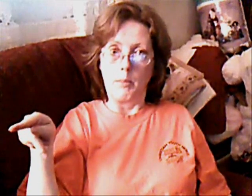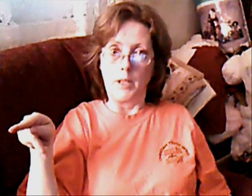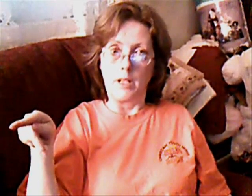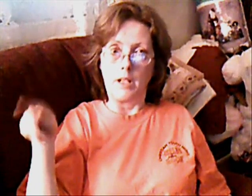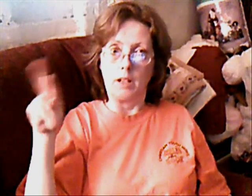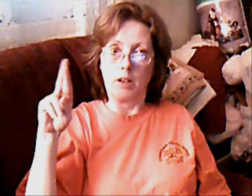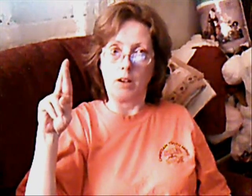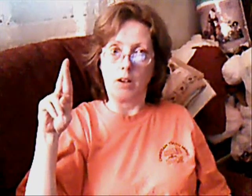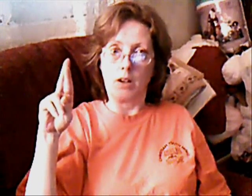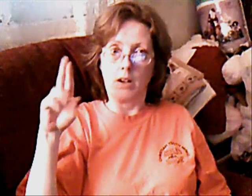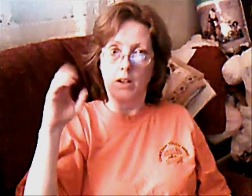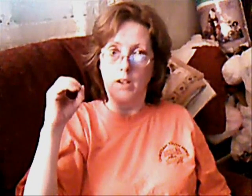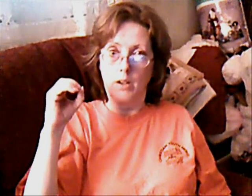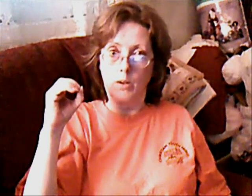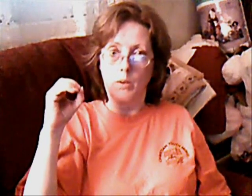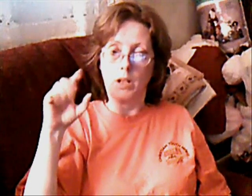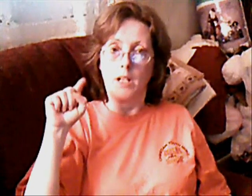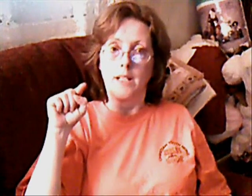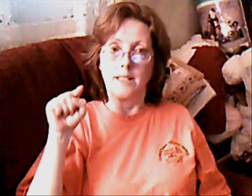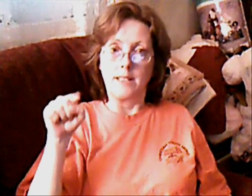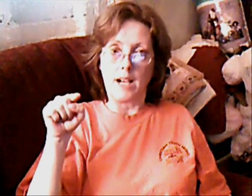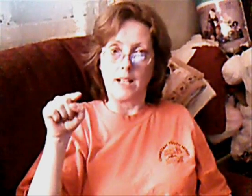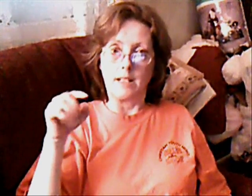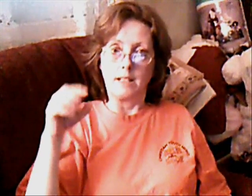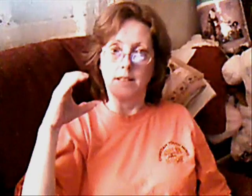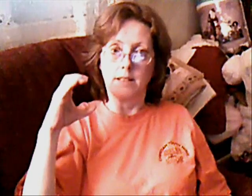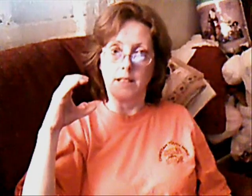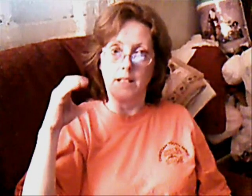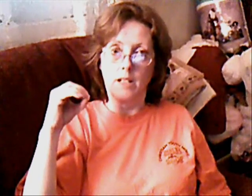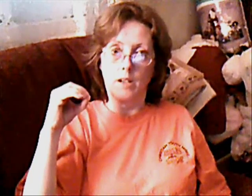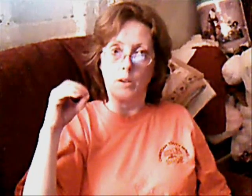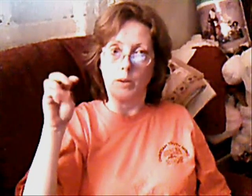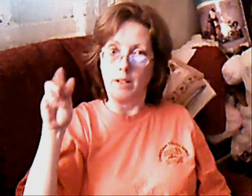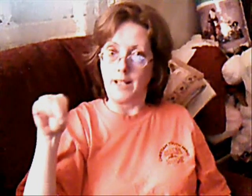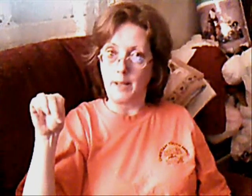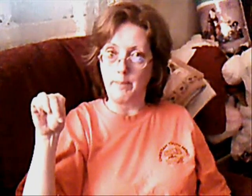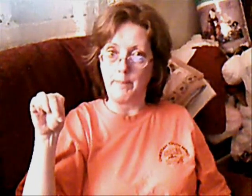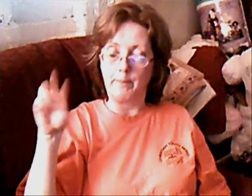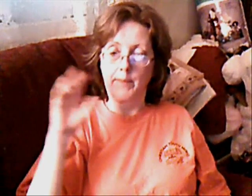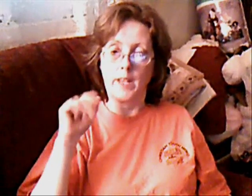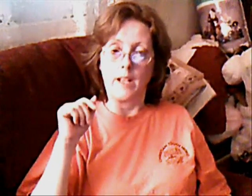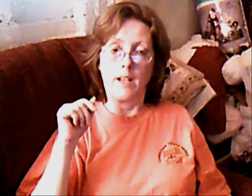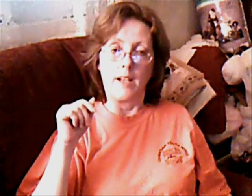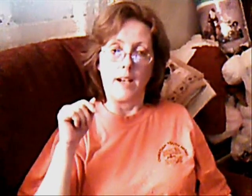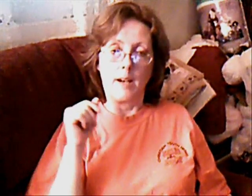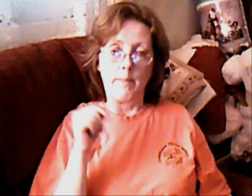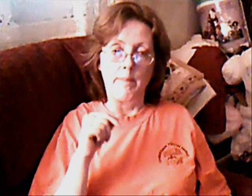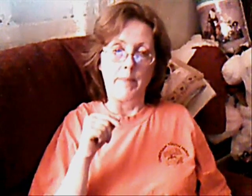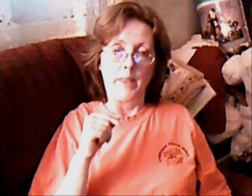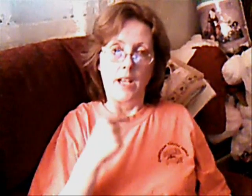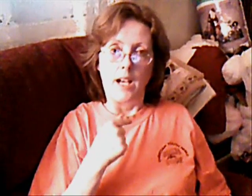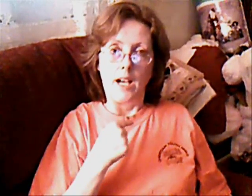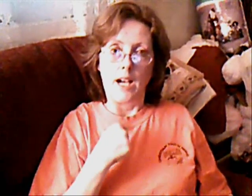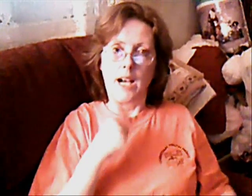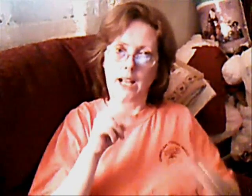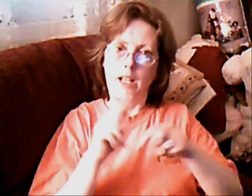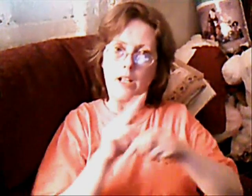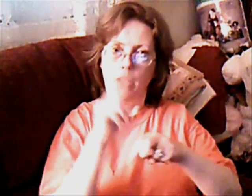think of God, his Son not sparing,